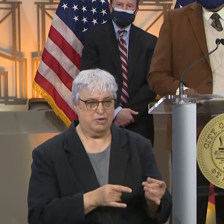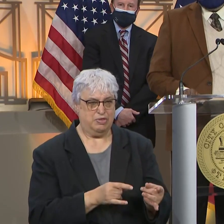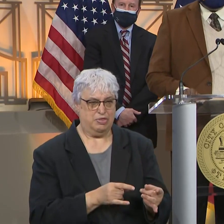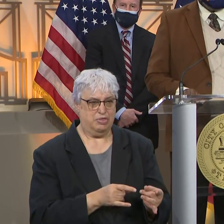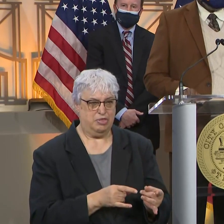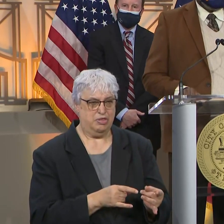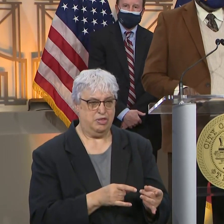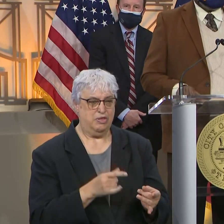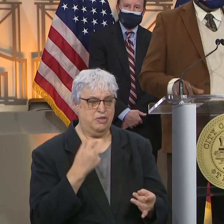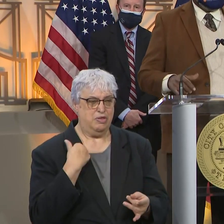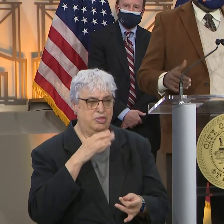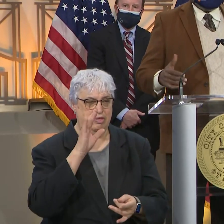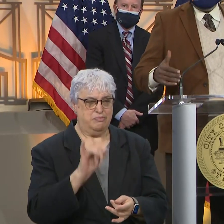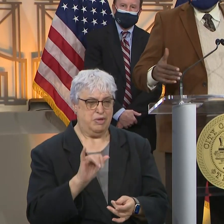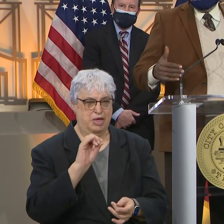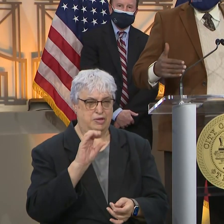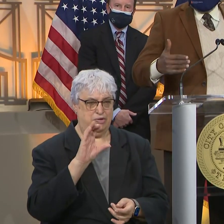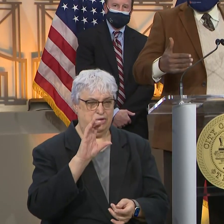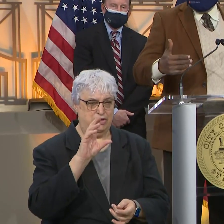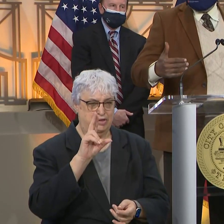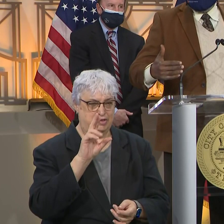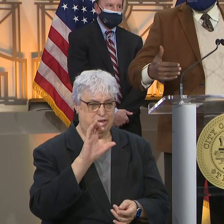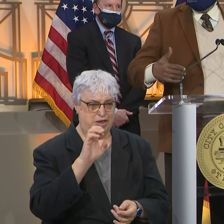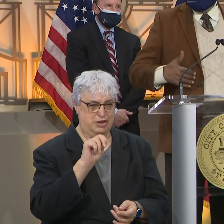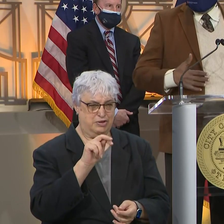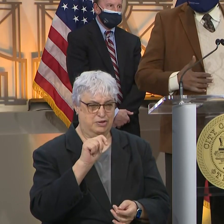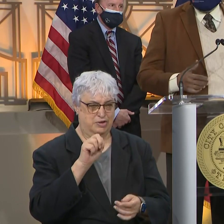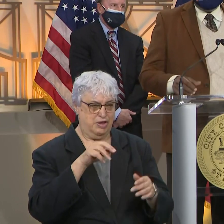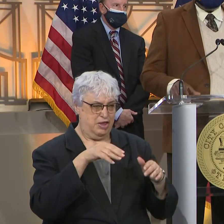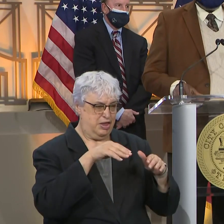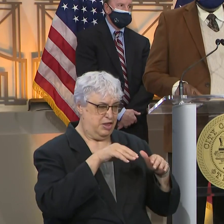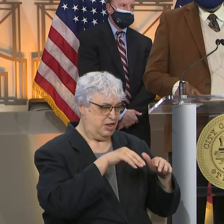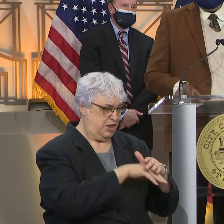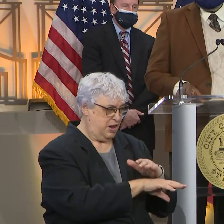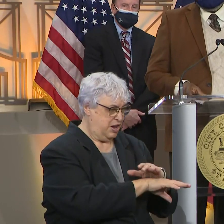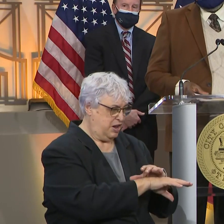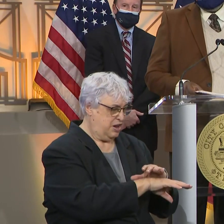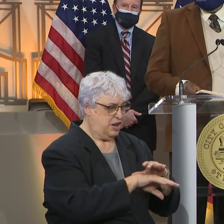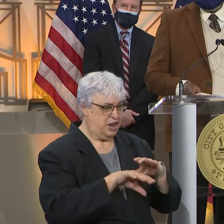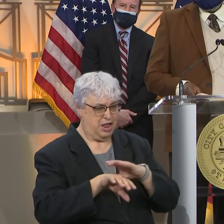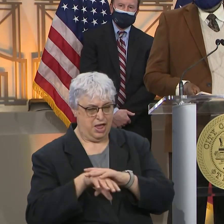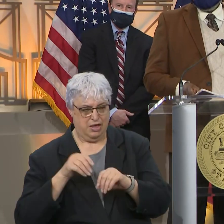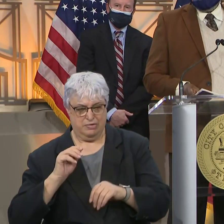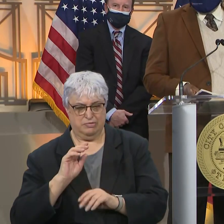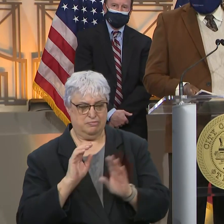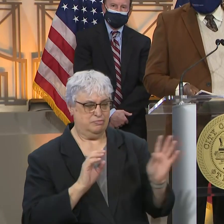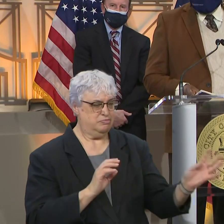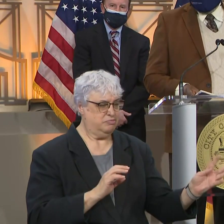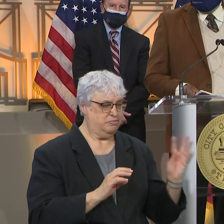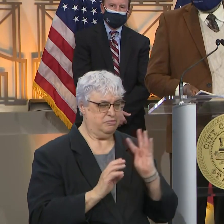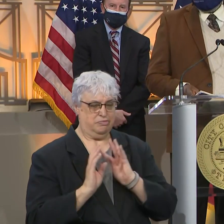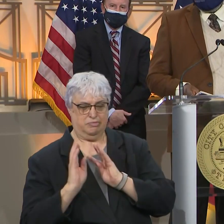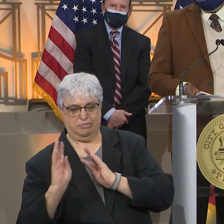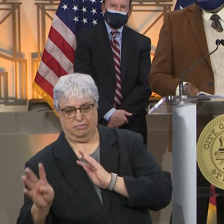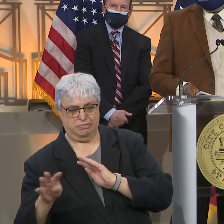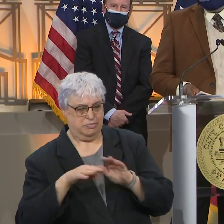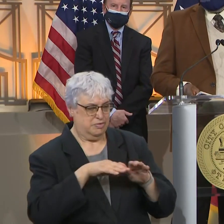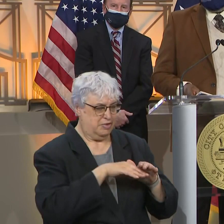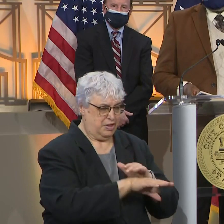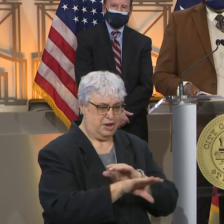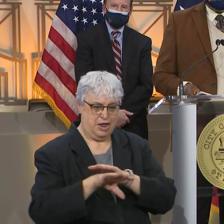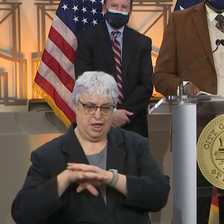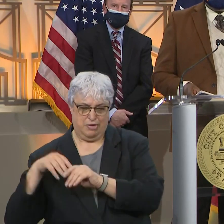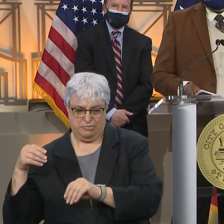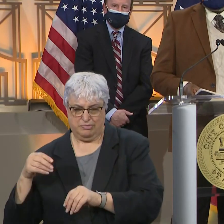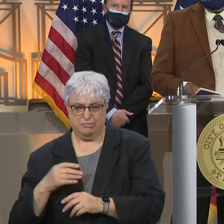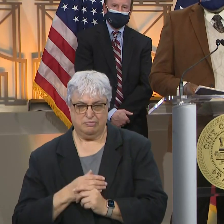was at the Bayou Center, just because it was one way in and one way out, it was smoother. Although the